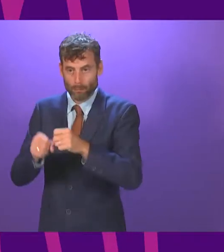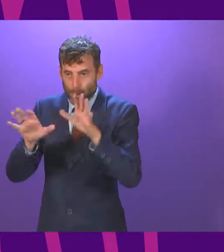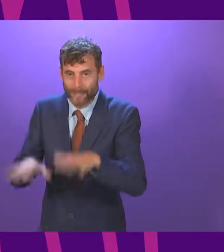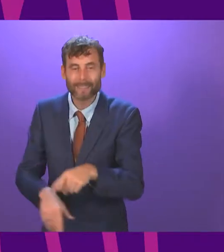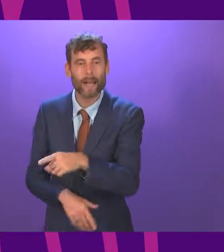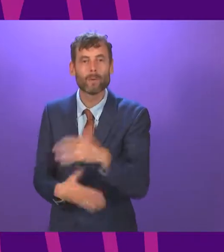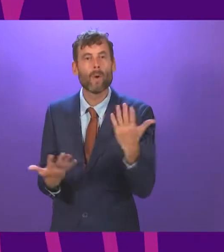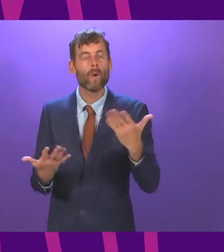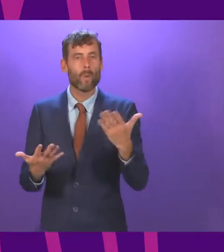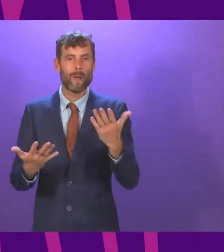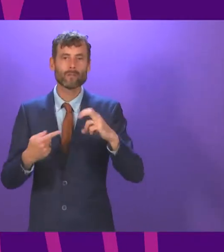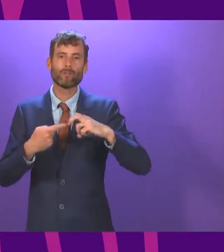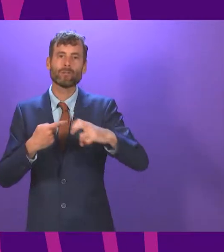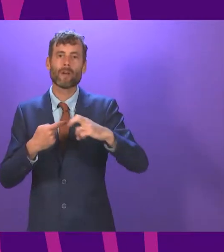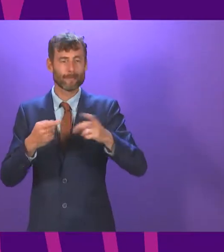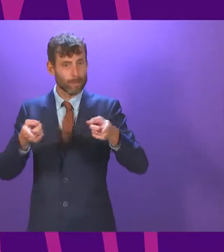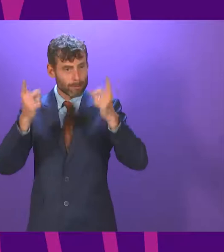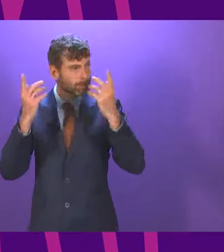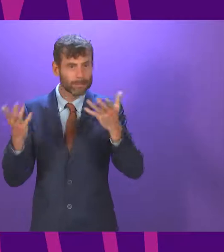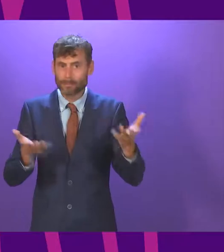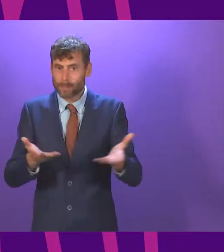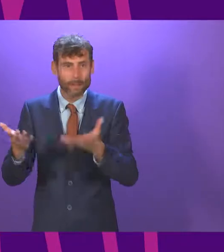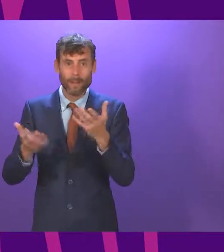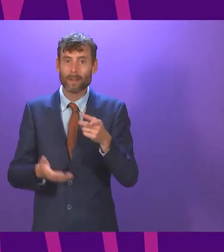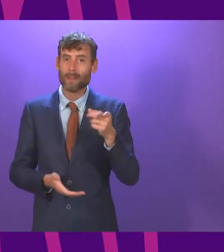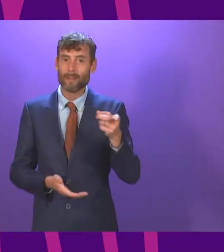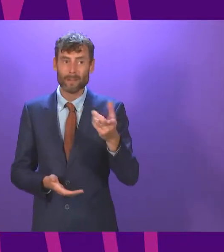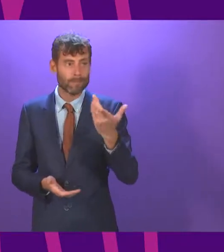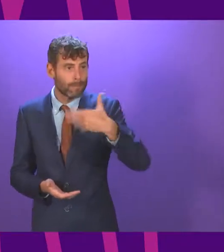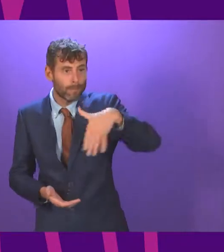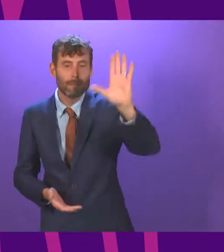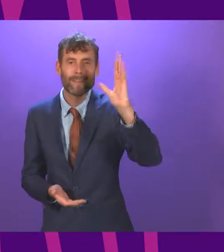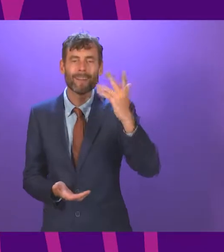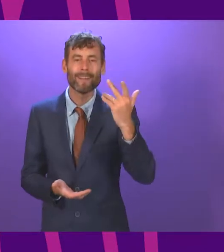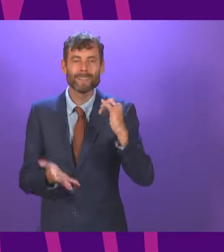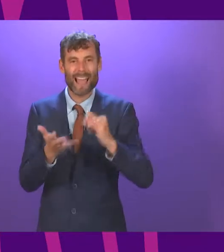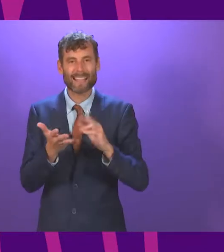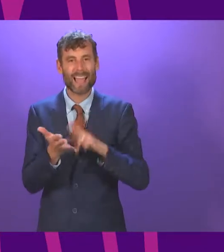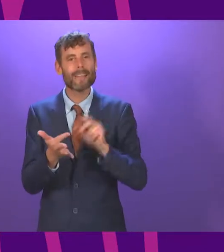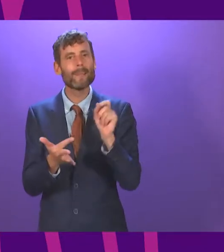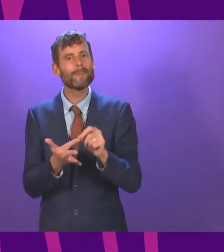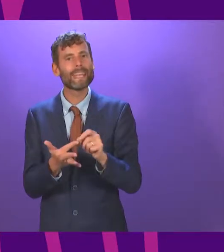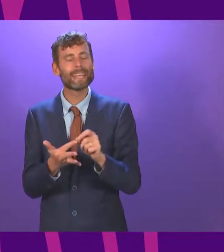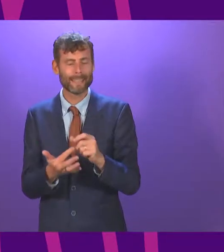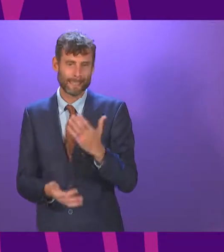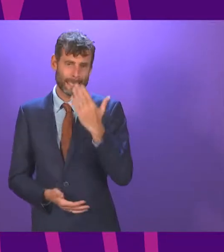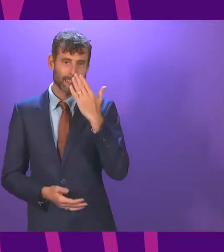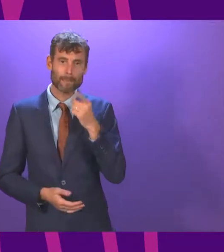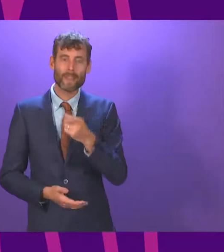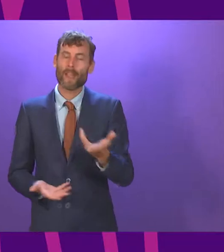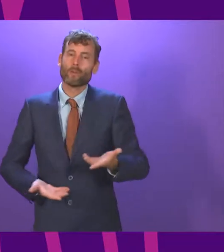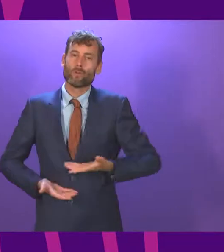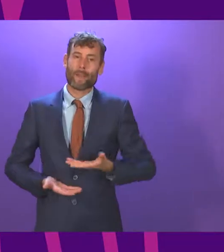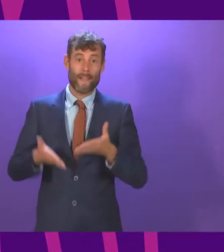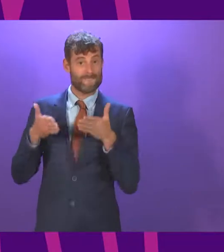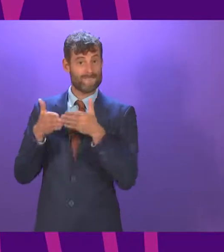painting on windows ready for another launch event for Nicola Sturgeon to turn up to. Because you see, with the SNP, it doesn't seem to matter if the ferries